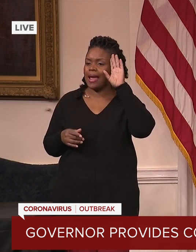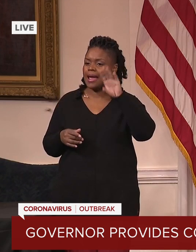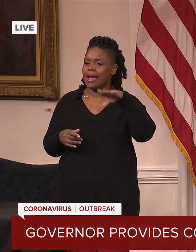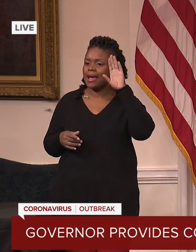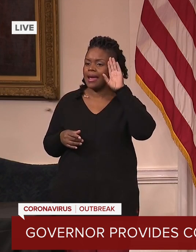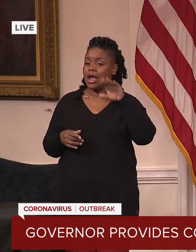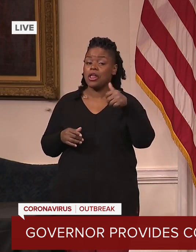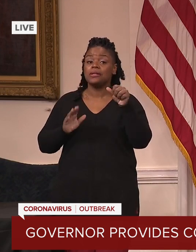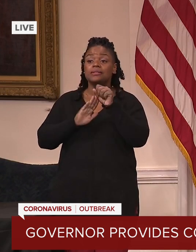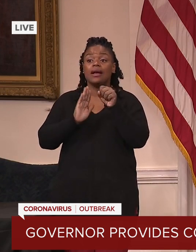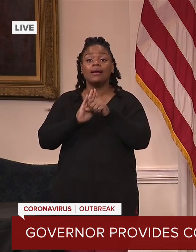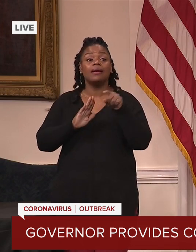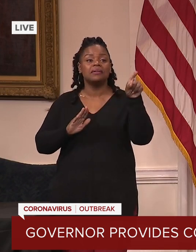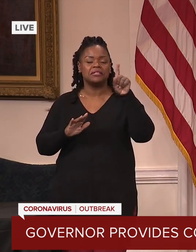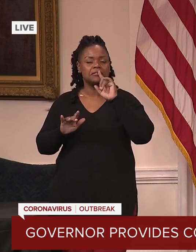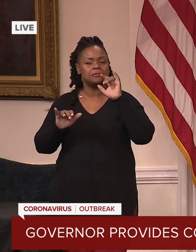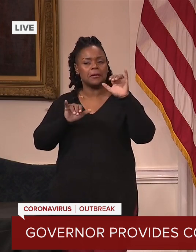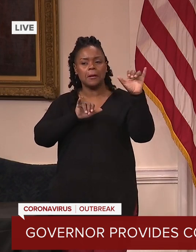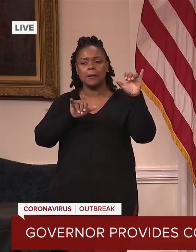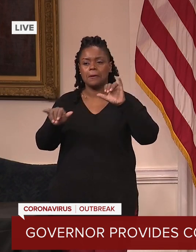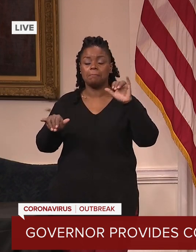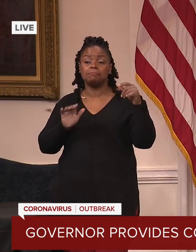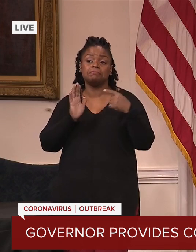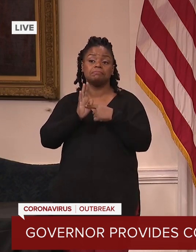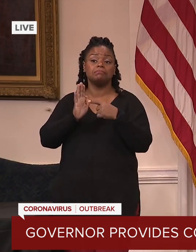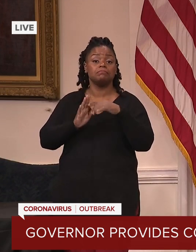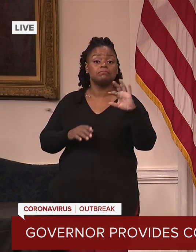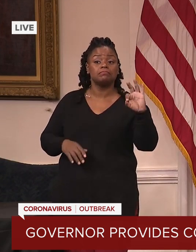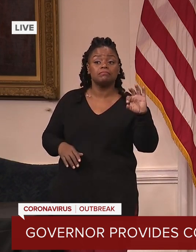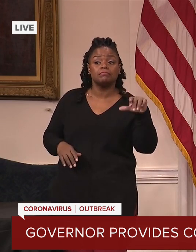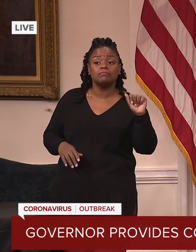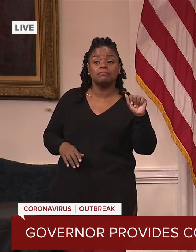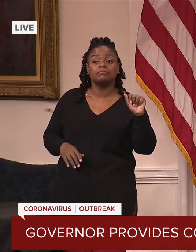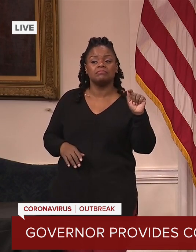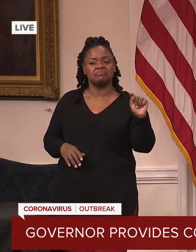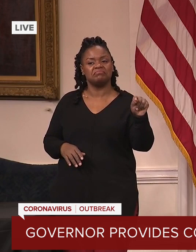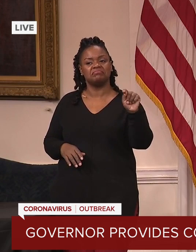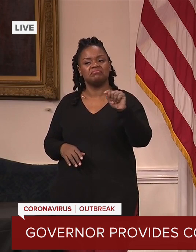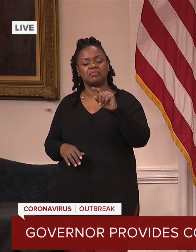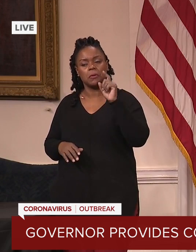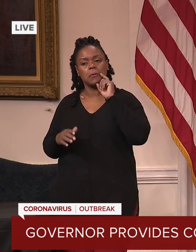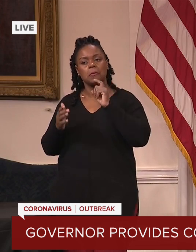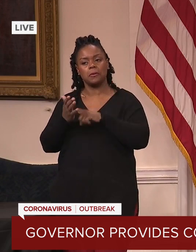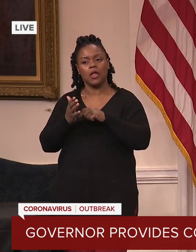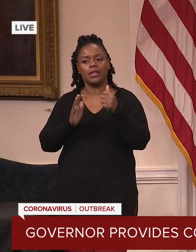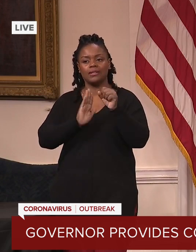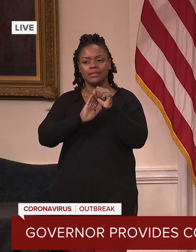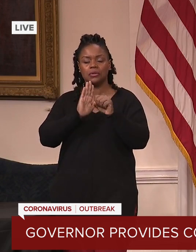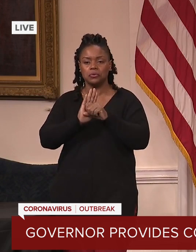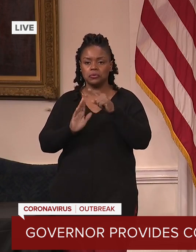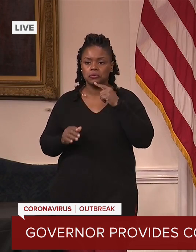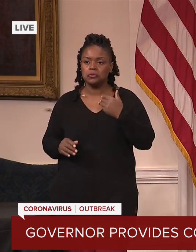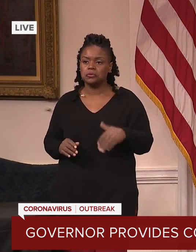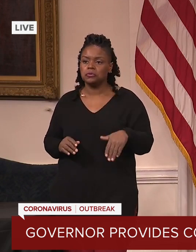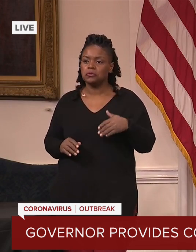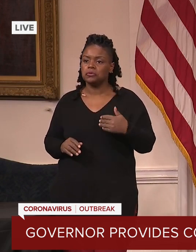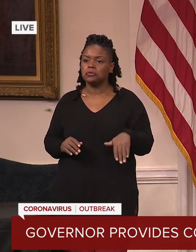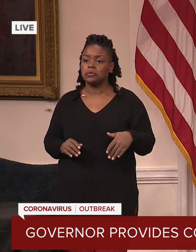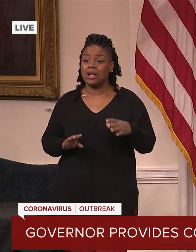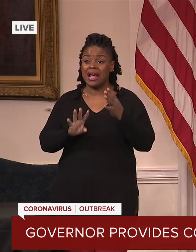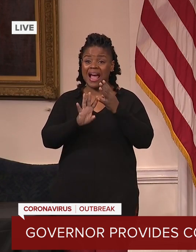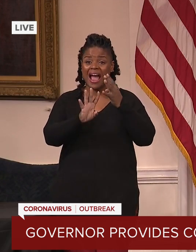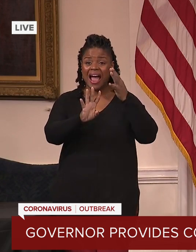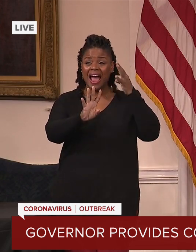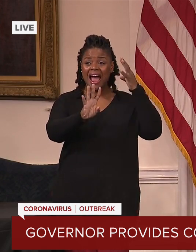same, including in Florida and Texas and others. And we have seen that other states have had long lines and